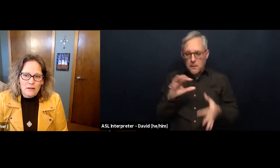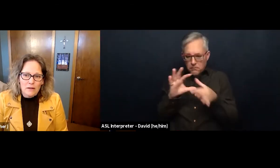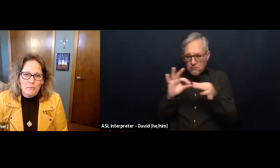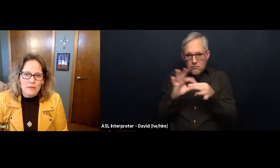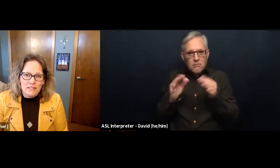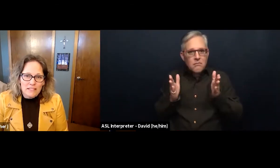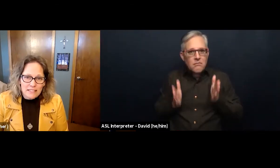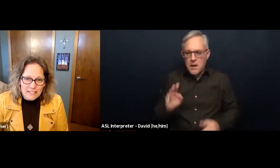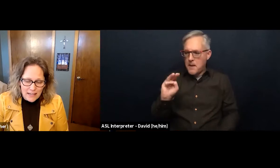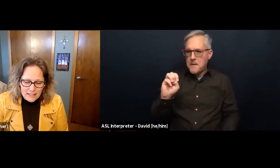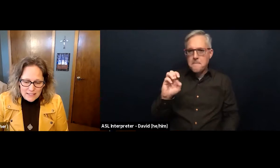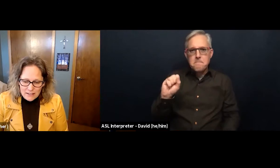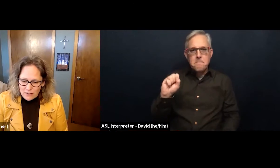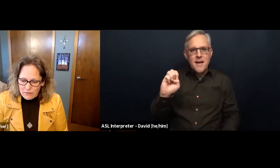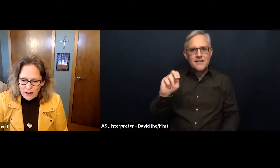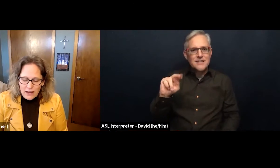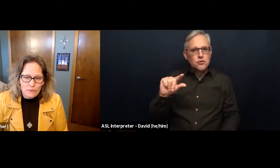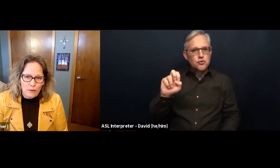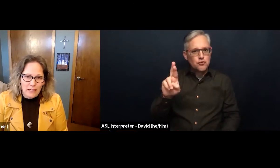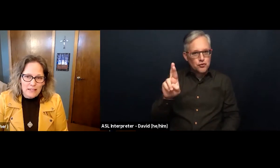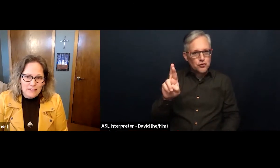But the success of God's ways.